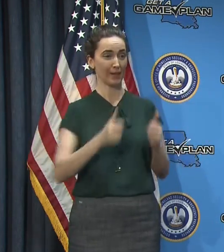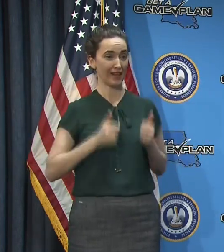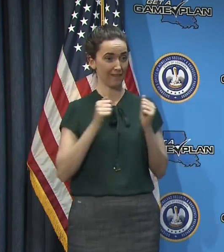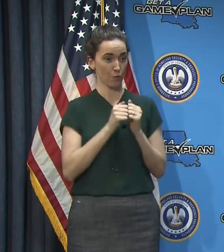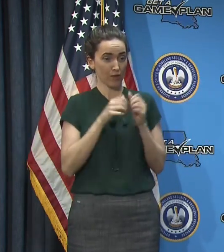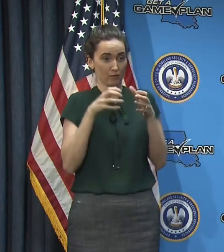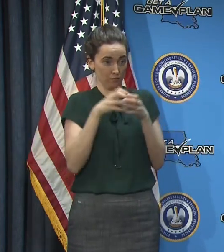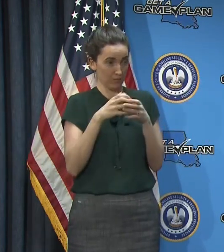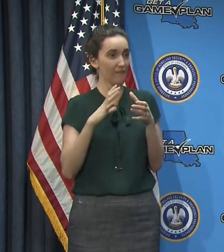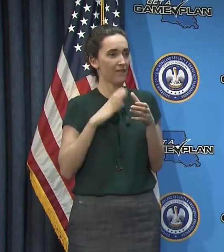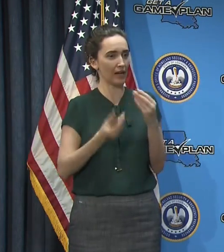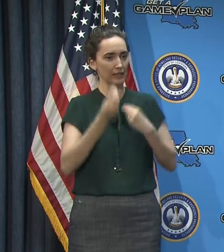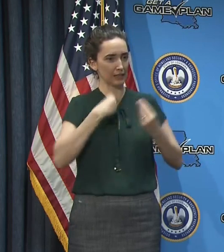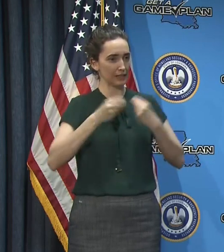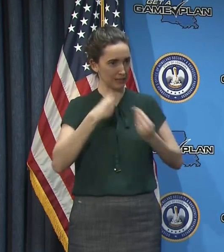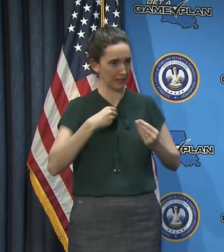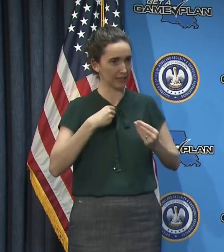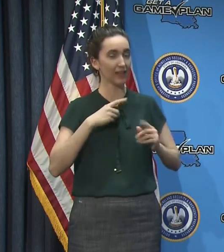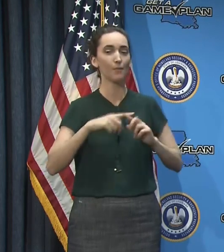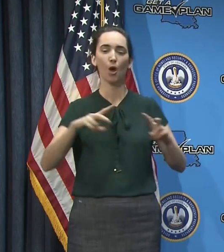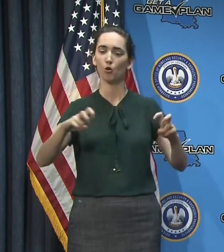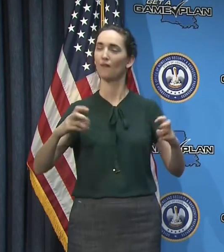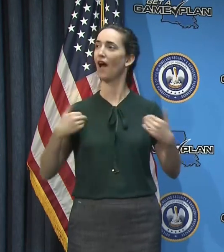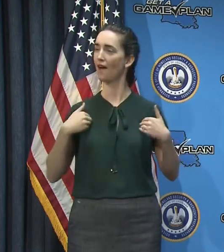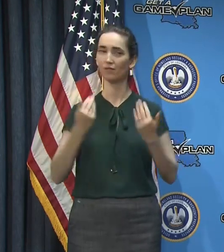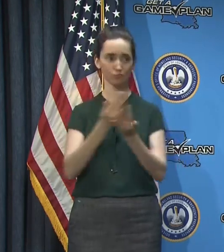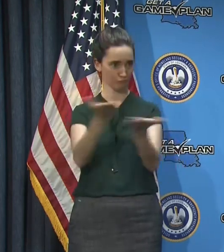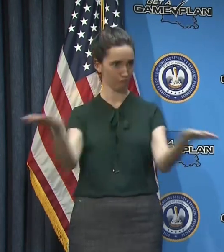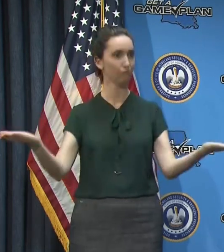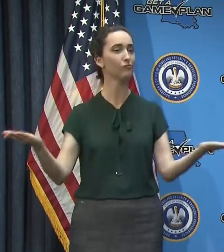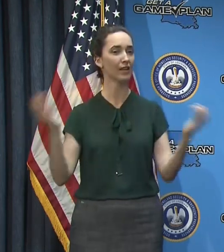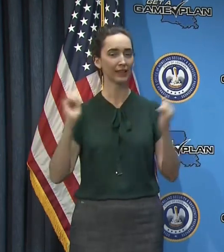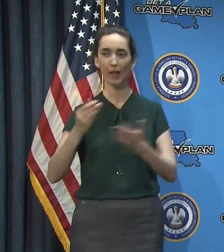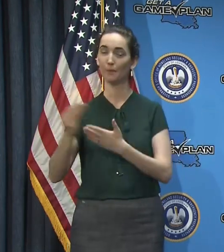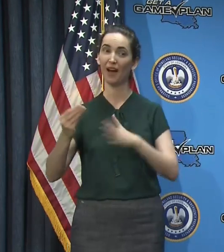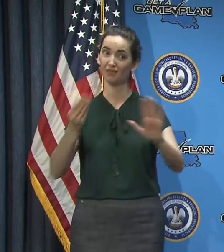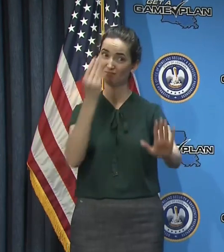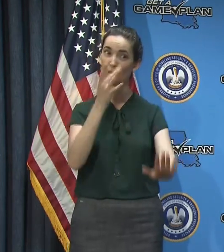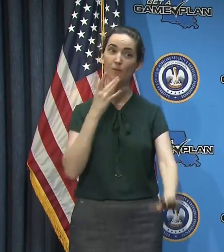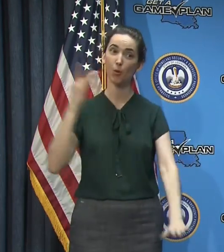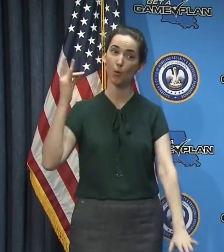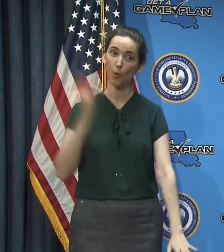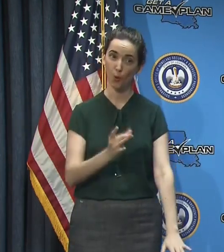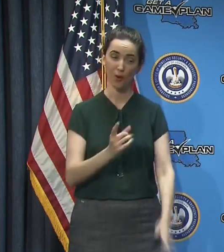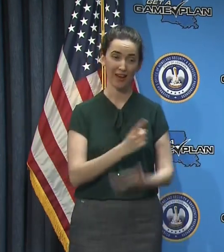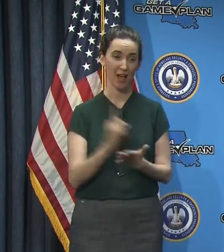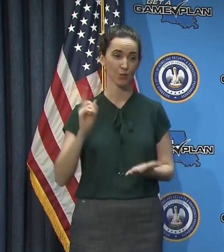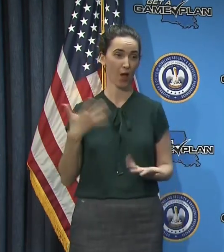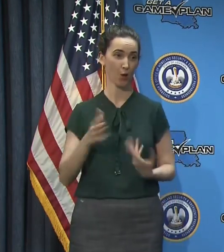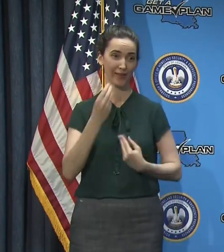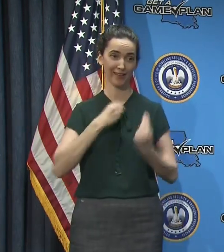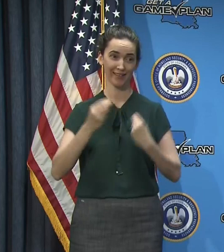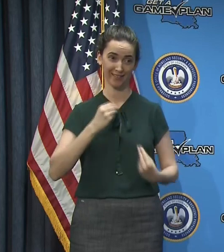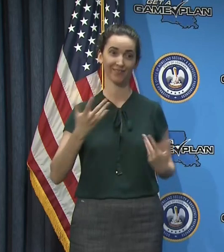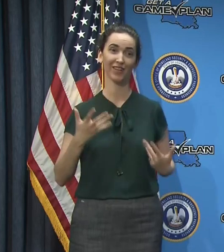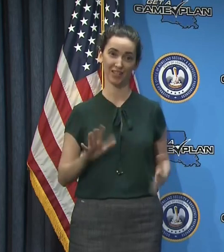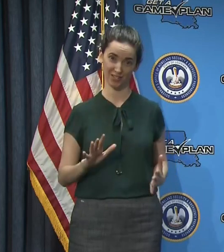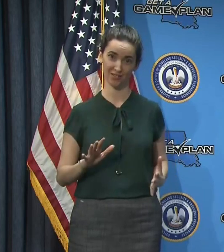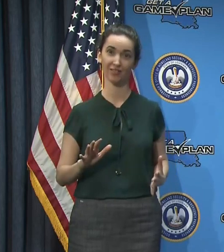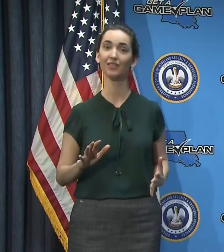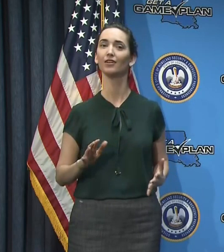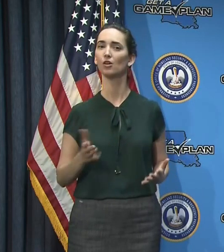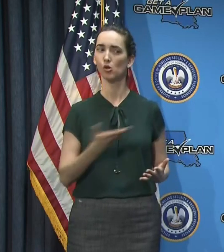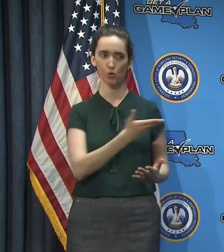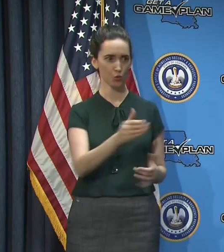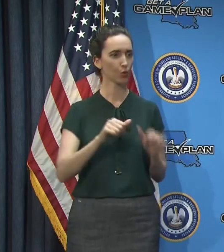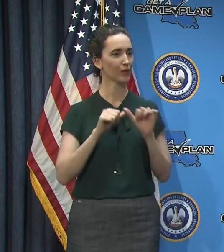there. Uh, but, but crawfish is available. Uh, they are delicious. I had some last week, uh, and, and I would encourage you to